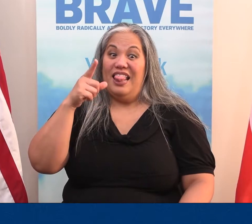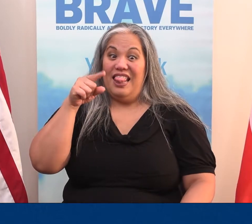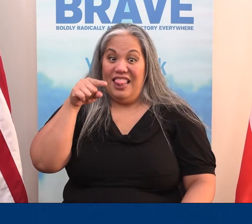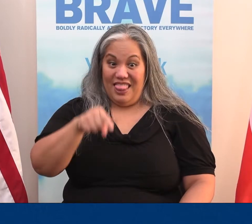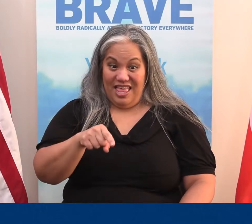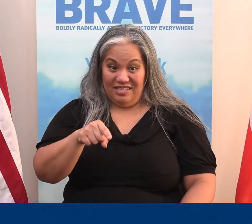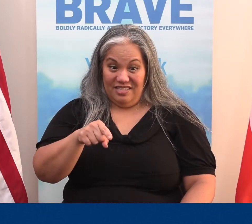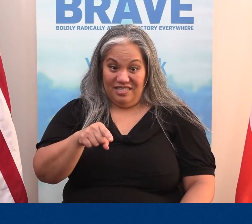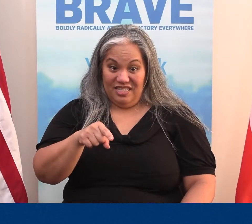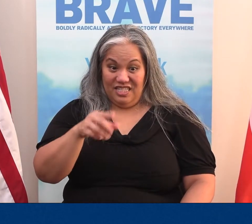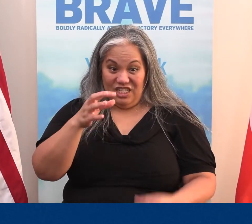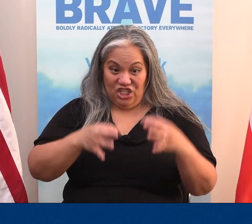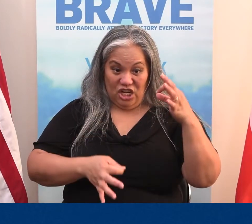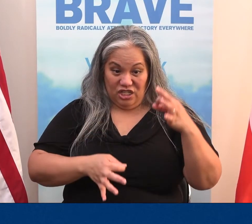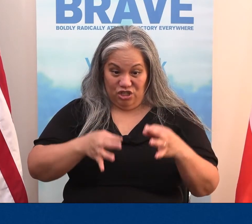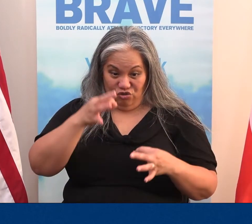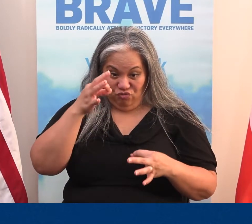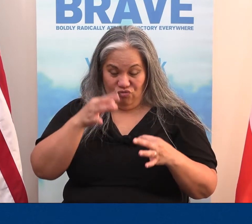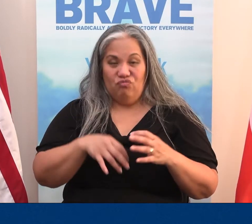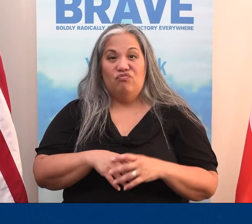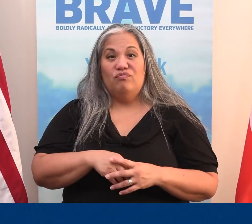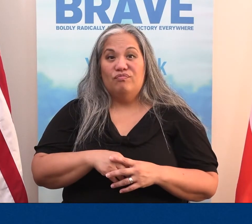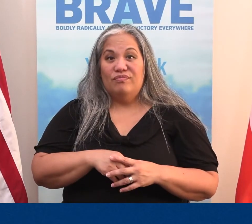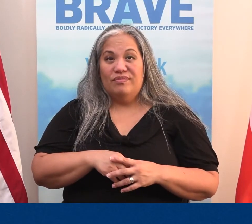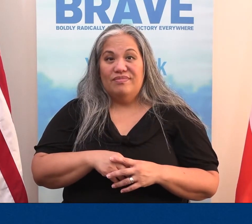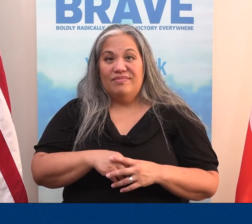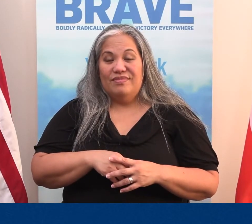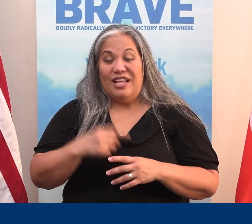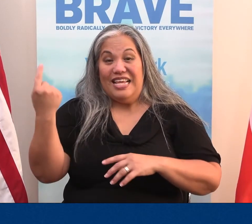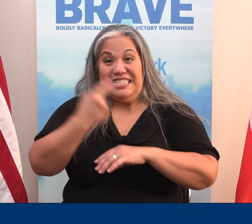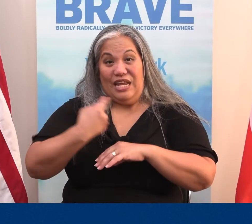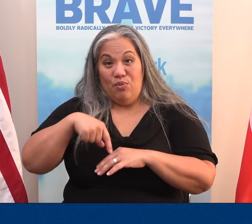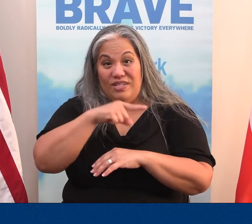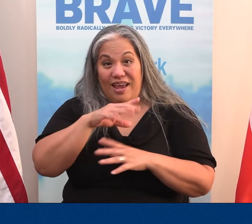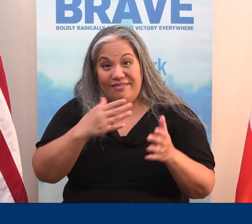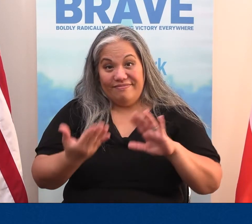That is going to be the judge on the day we die.